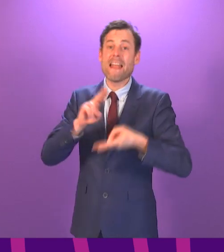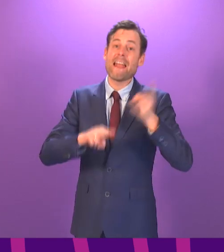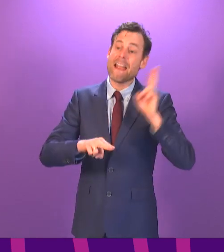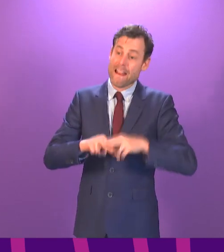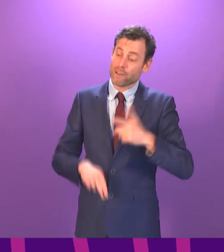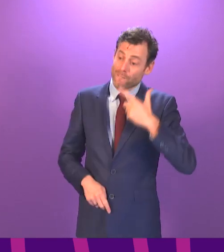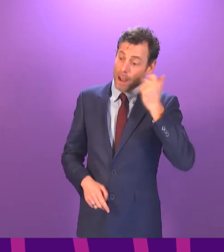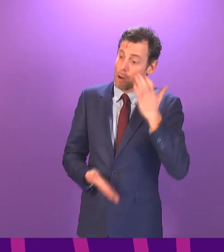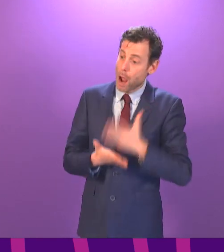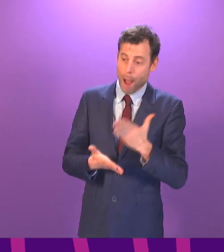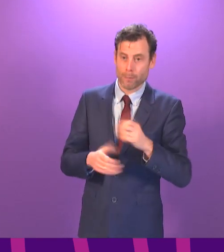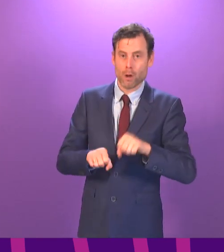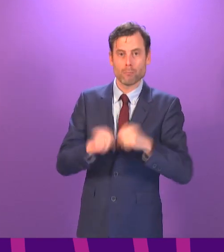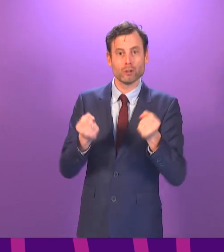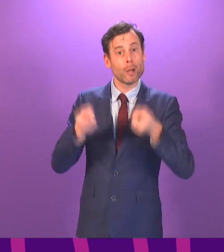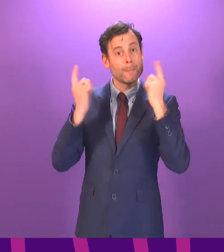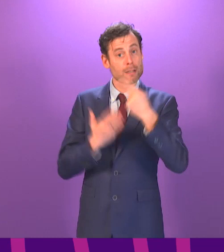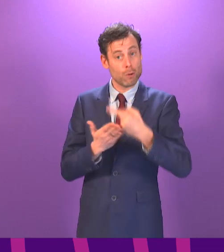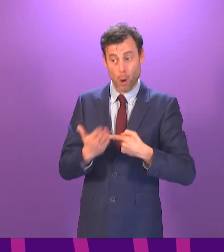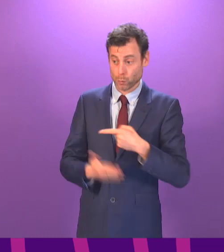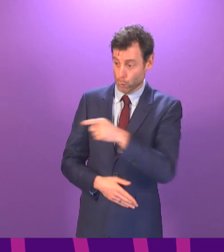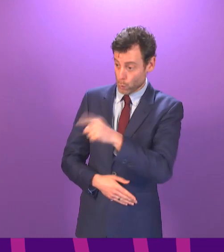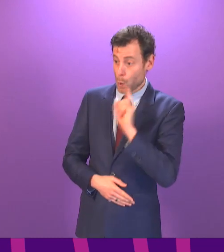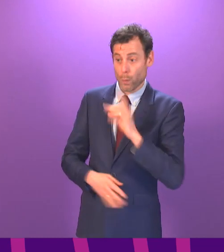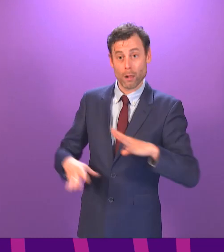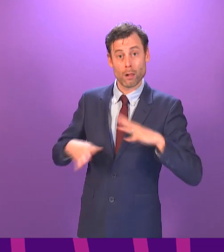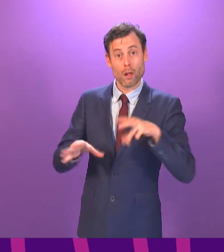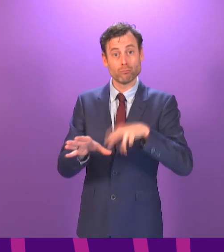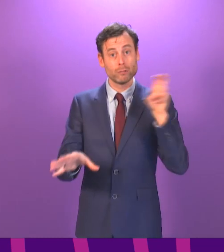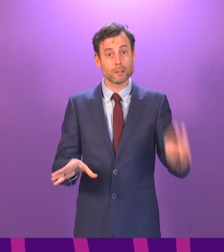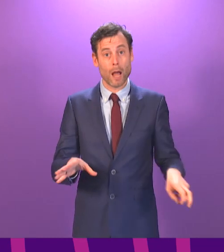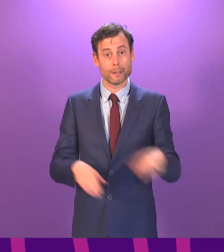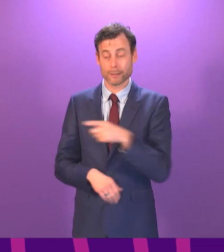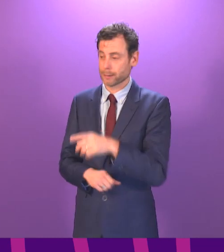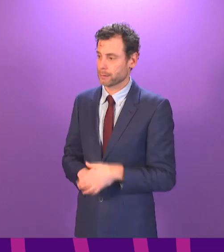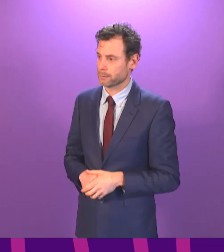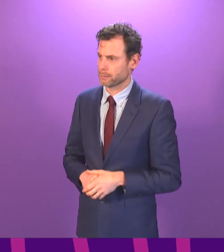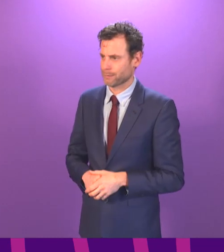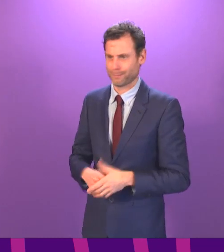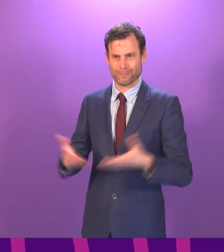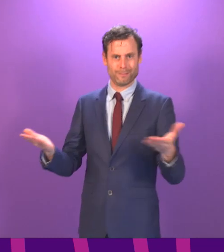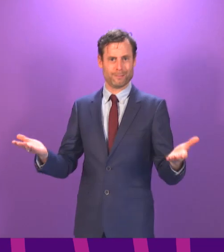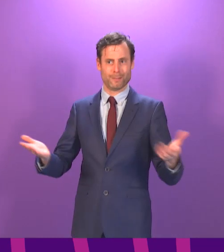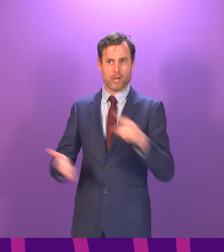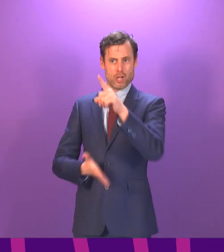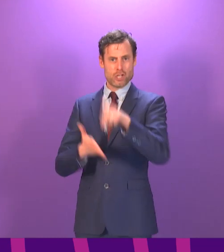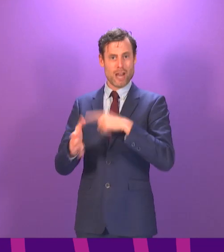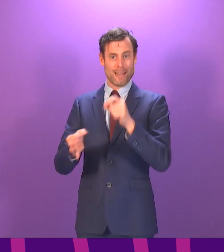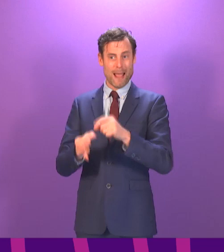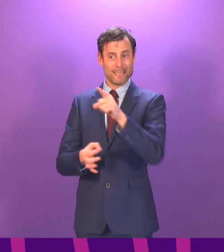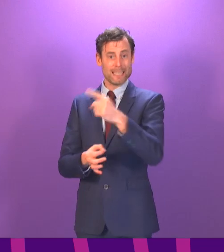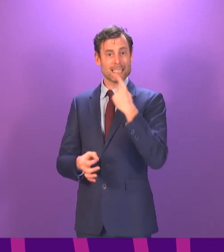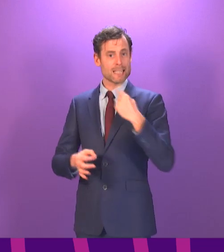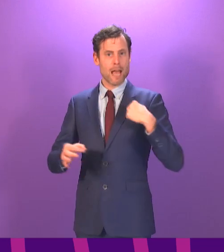to have breached the ministerial code, will she resign? The Minister. This is the Jackie Bailey that's not prejudging the outcome of